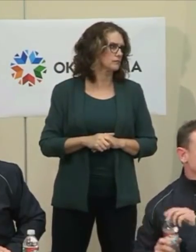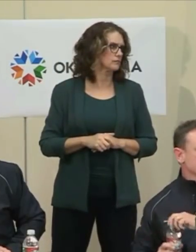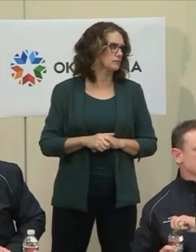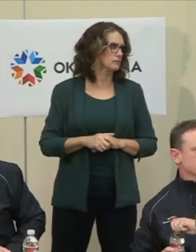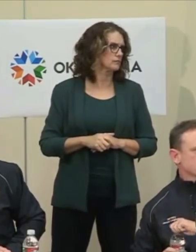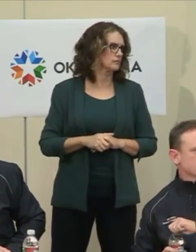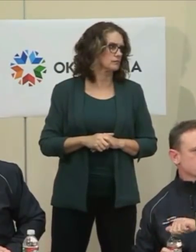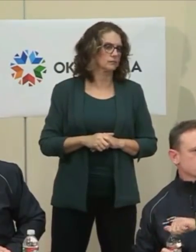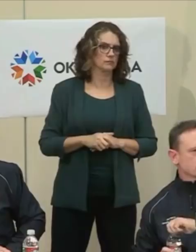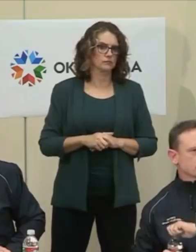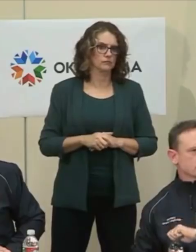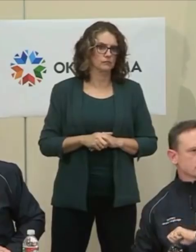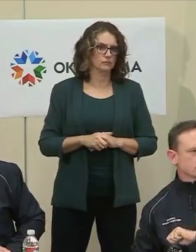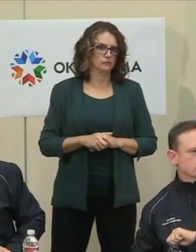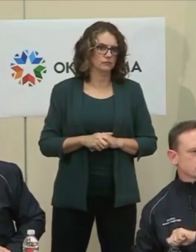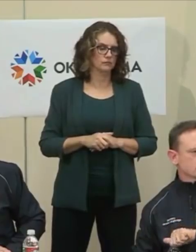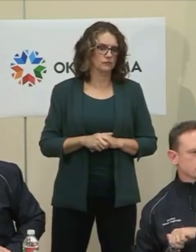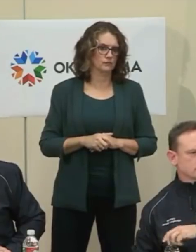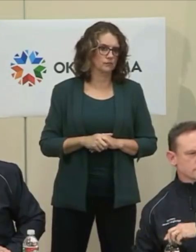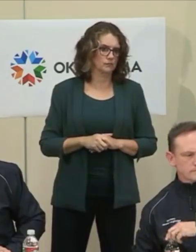Erica, go ahead. You should be open. you.